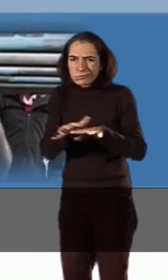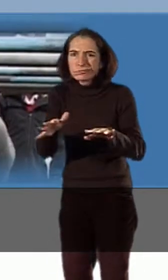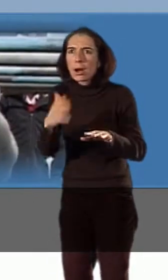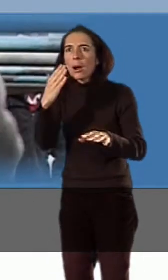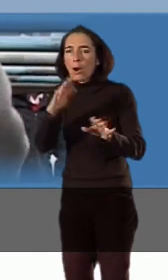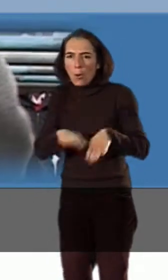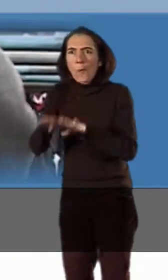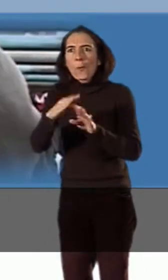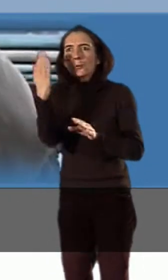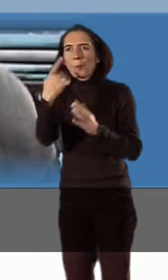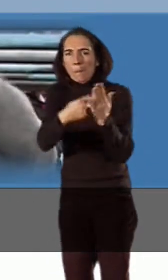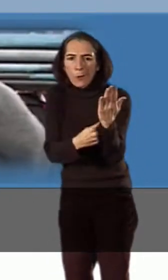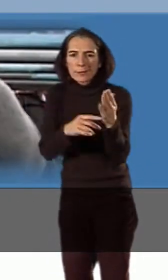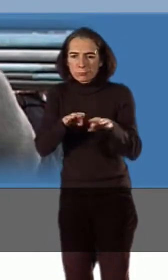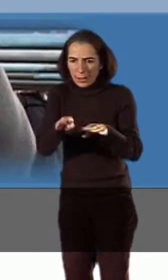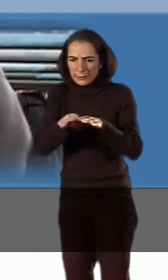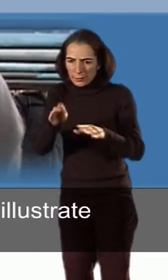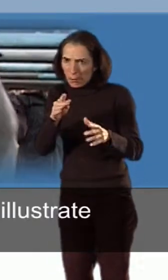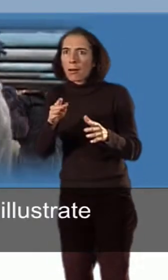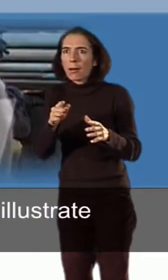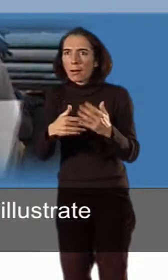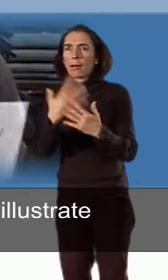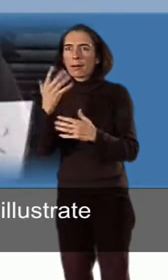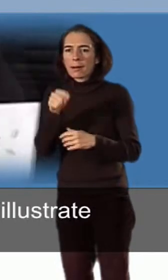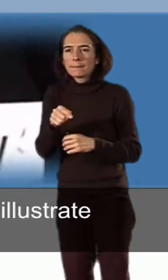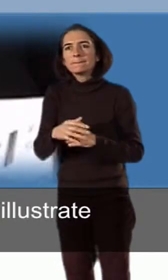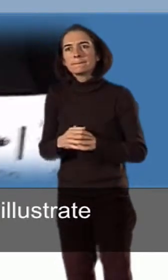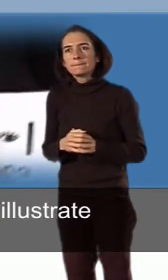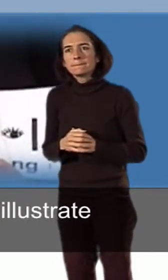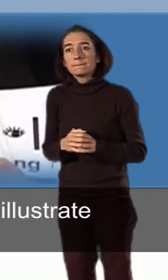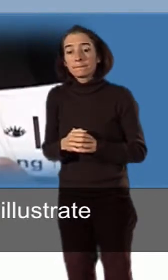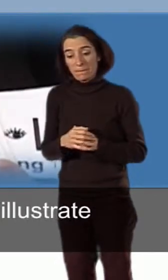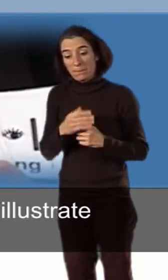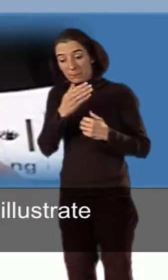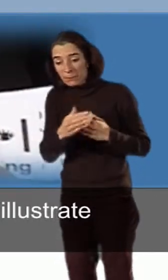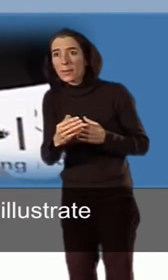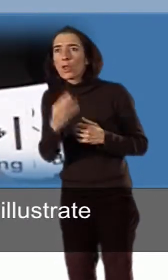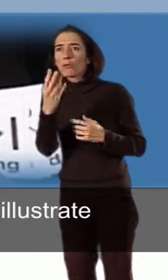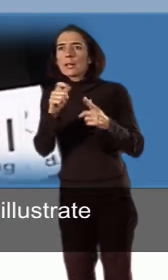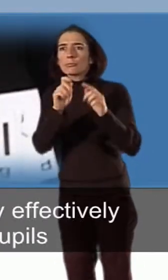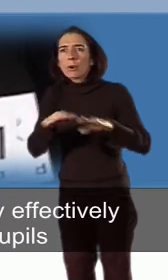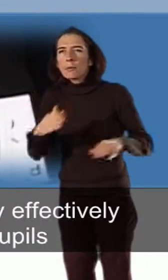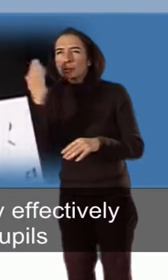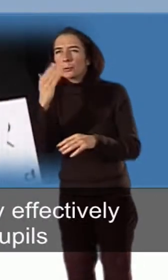policies and practices. The following three primary schools illustrate this process.